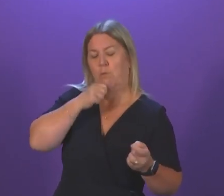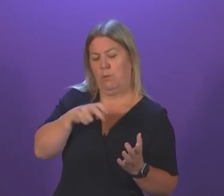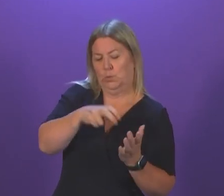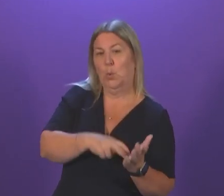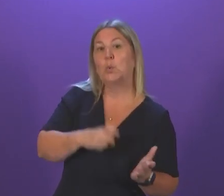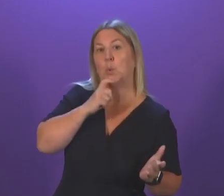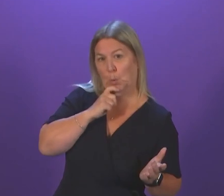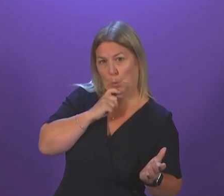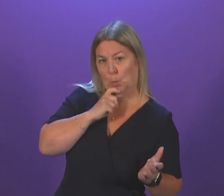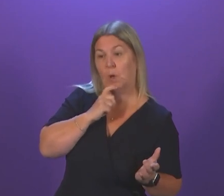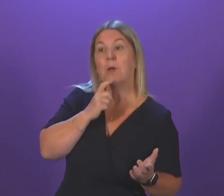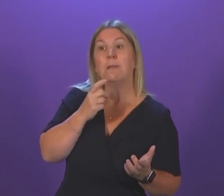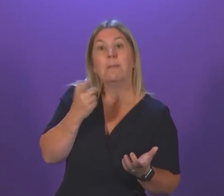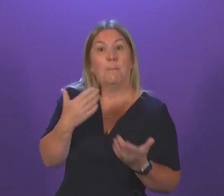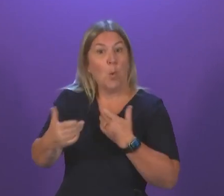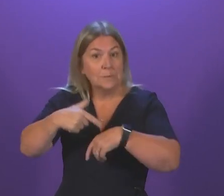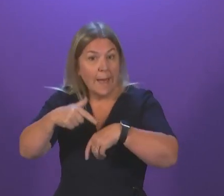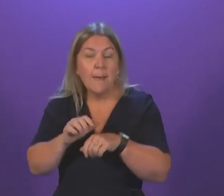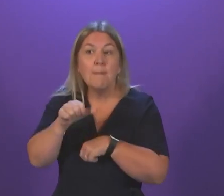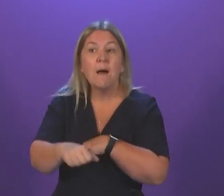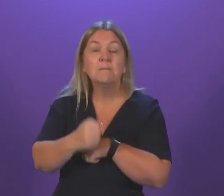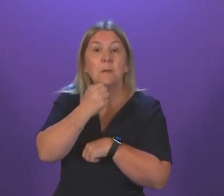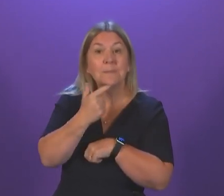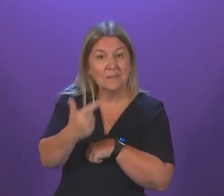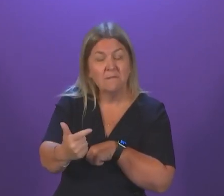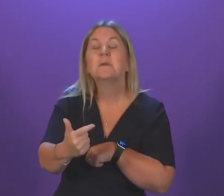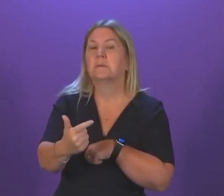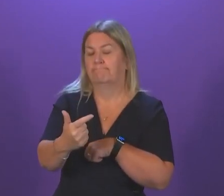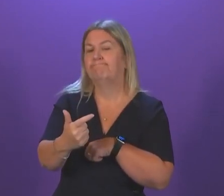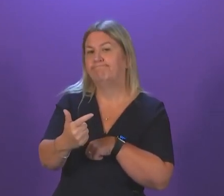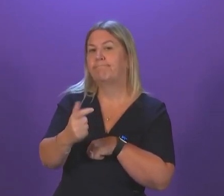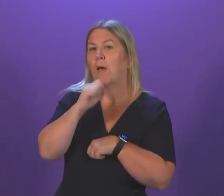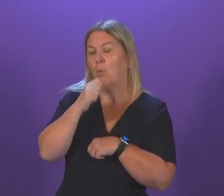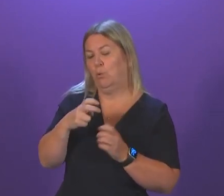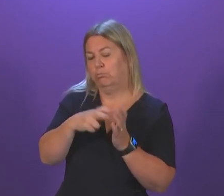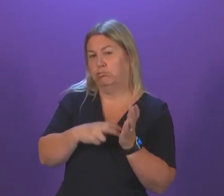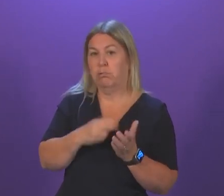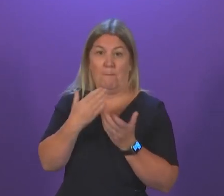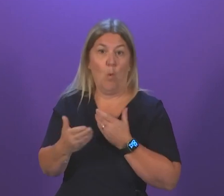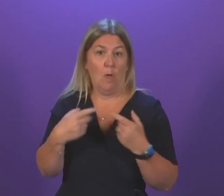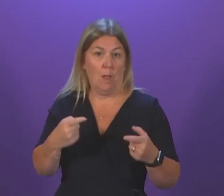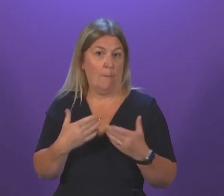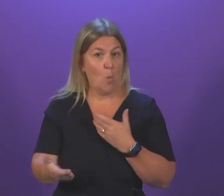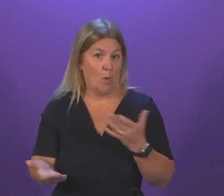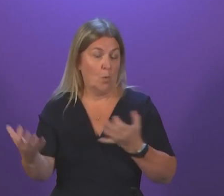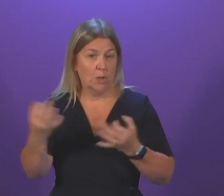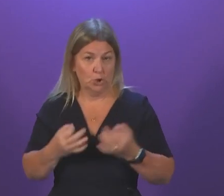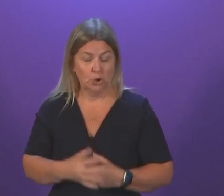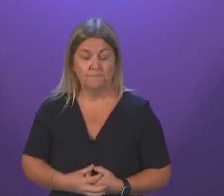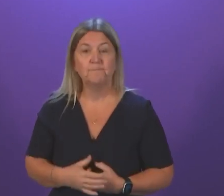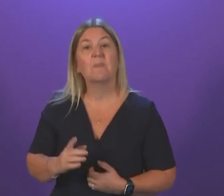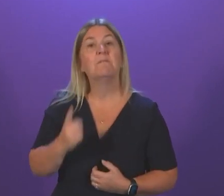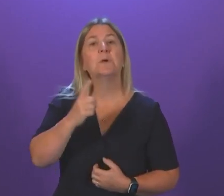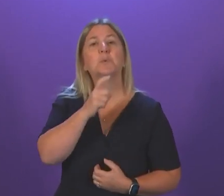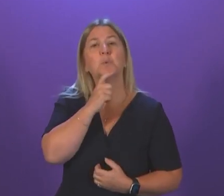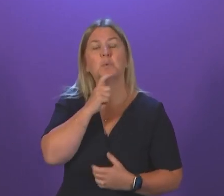after question seven, and members wishing to ask a supplementary to questions three to seven should press during the relevant question, and I call Douglas